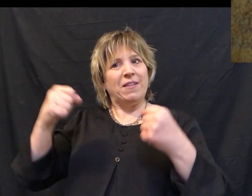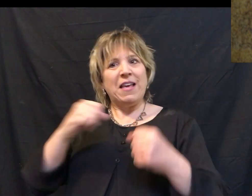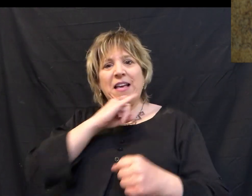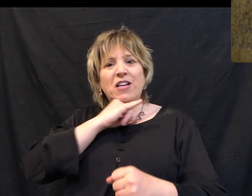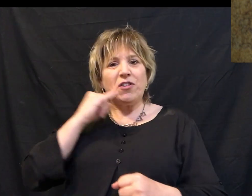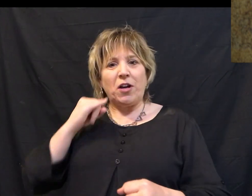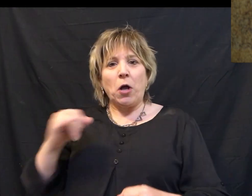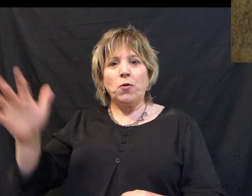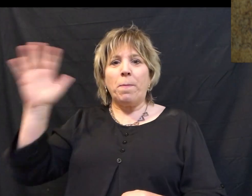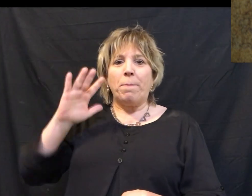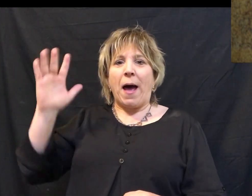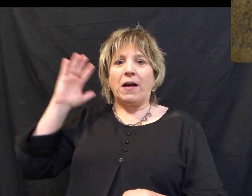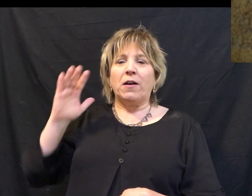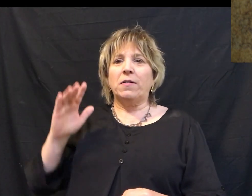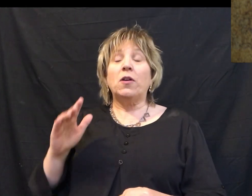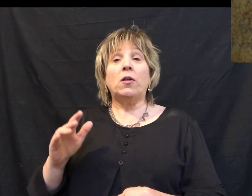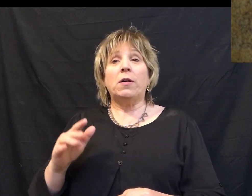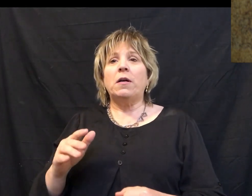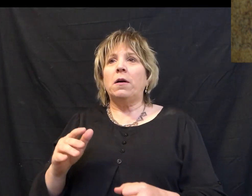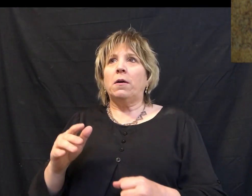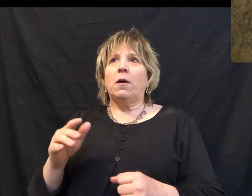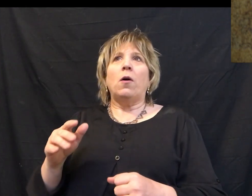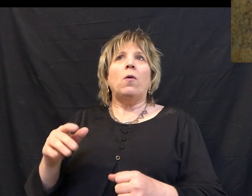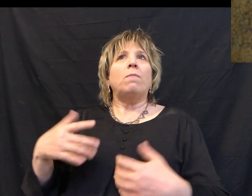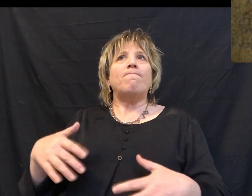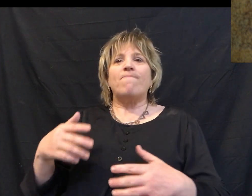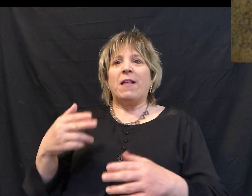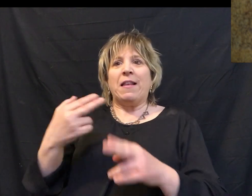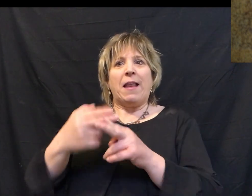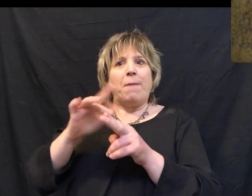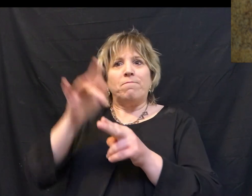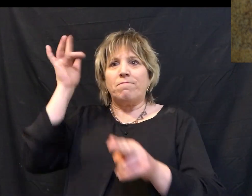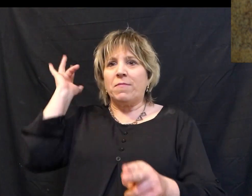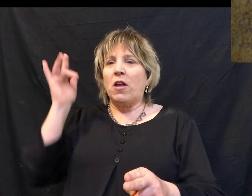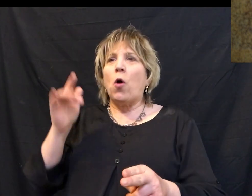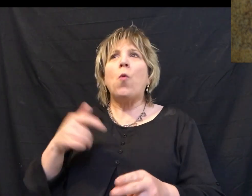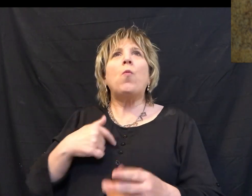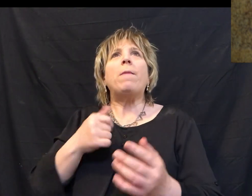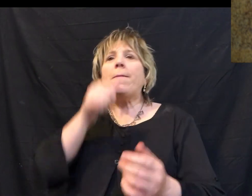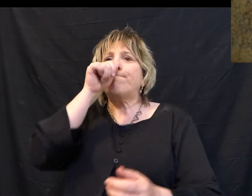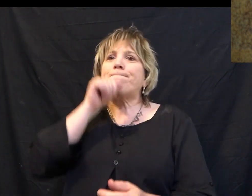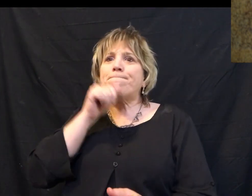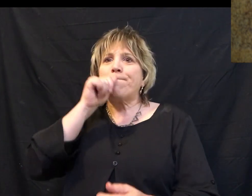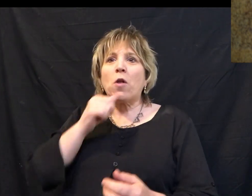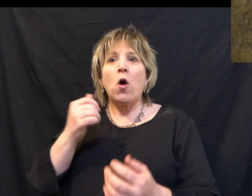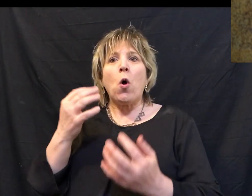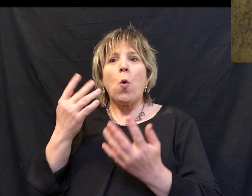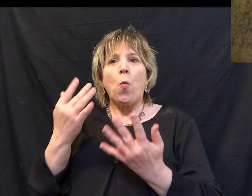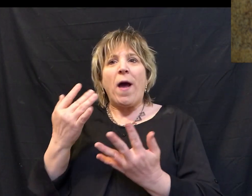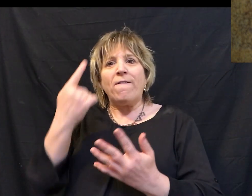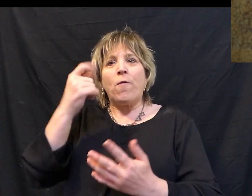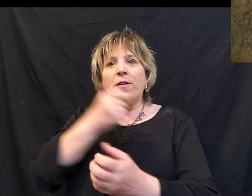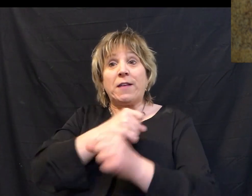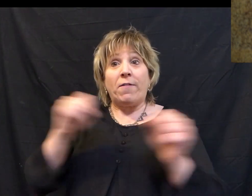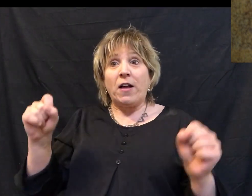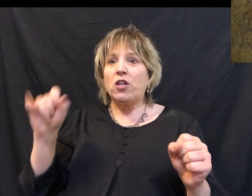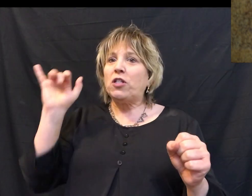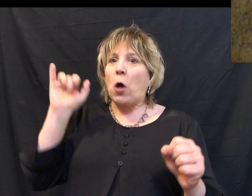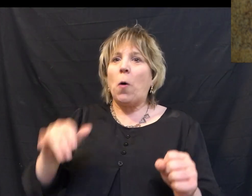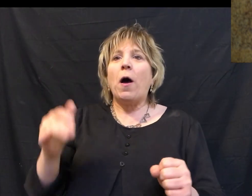restored to its former glory. They were thinking to themselves, for centuries, we've waited for this salvation. And so